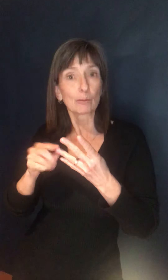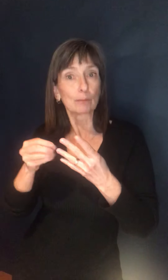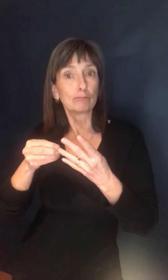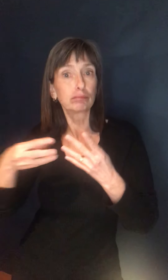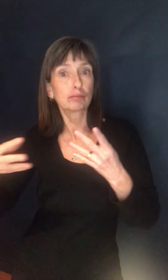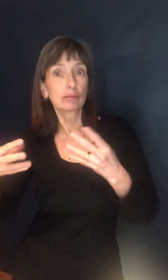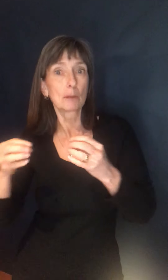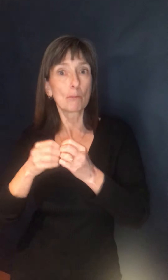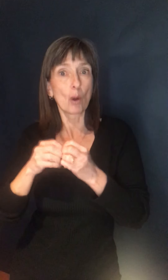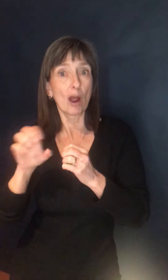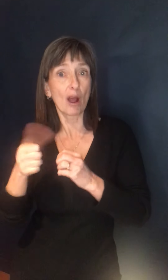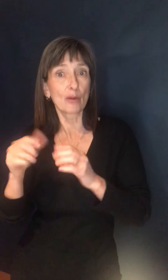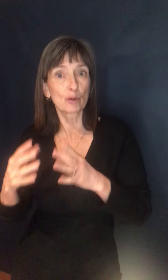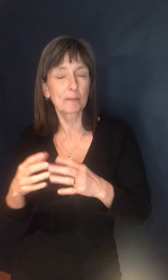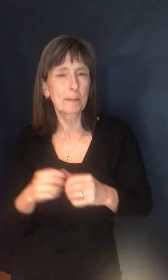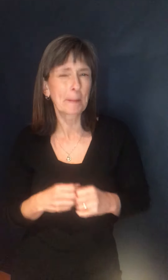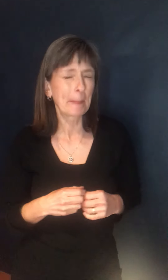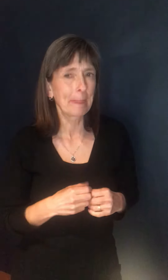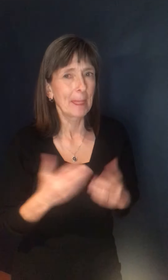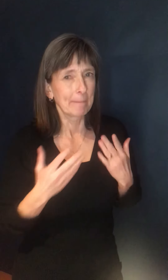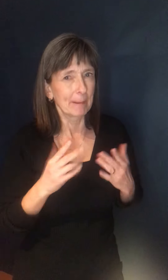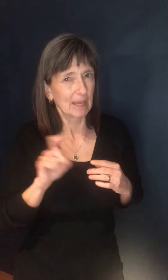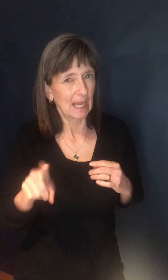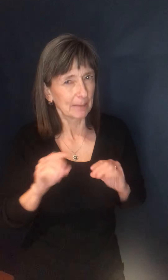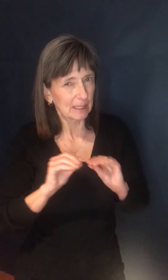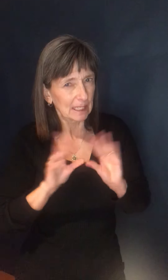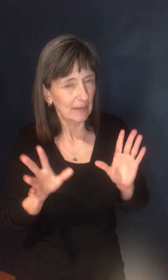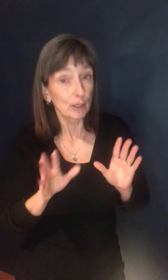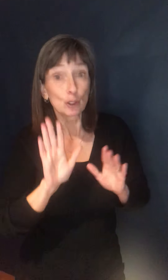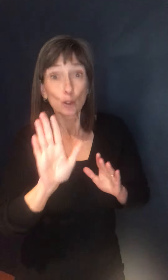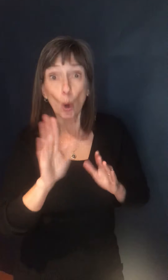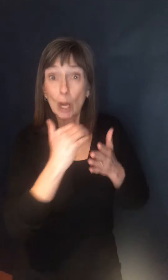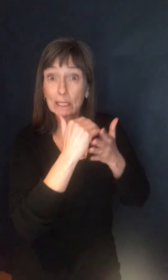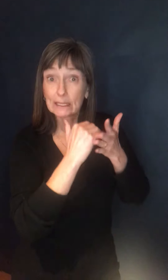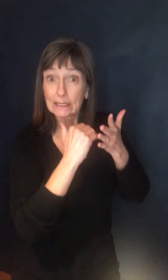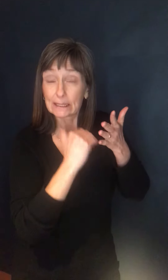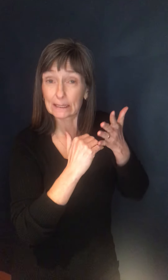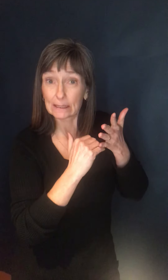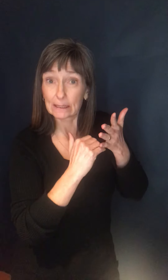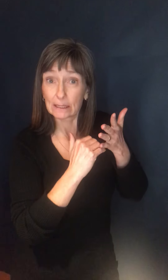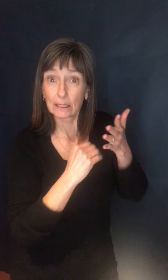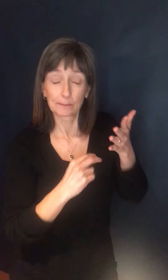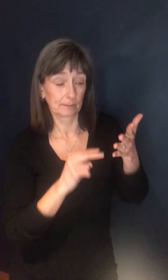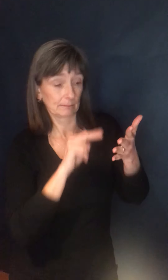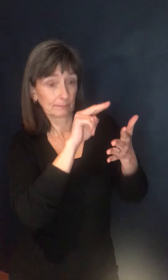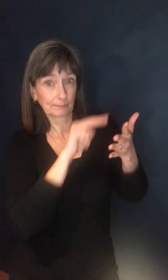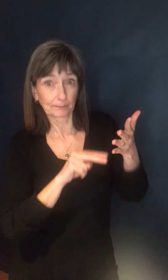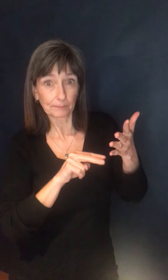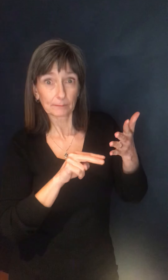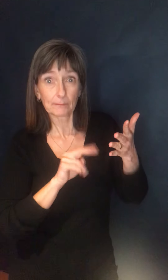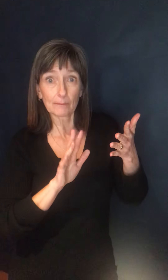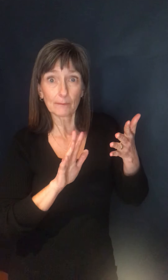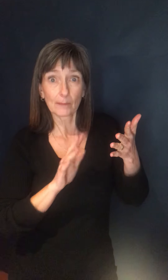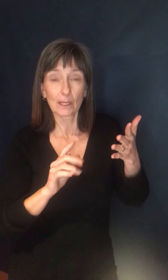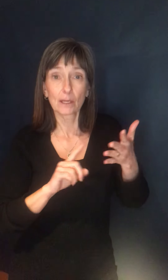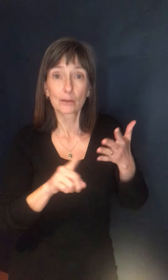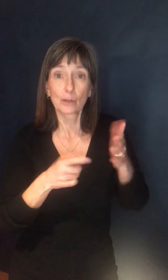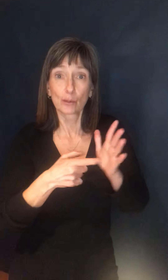Sorry, maybe I could clarify in terms of the list that you do have for Facebook, you know, we've seen it that it's, um, essential workers,